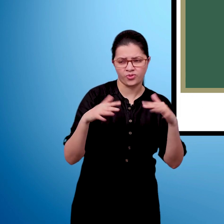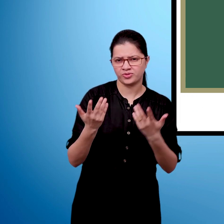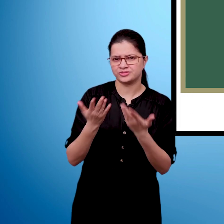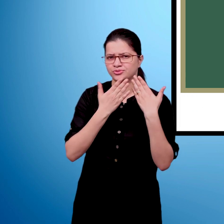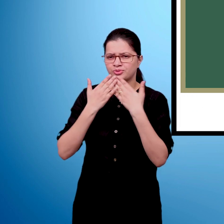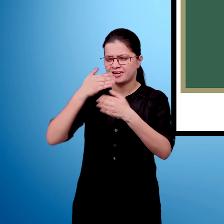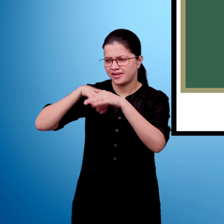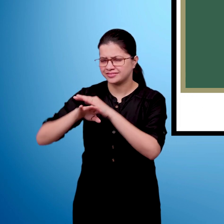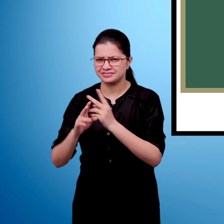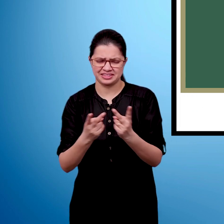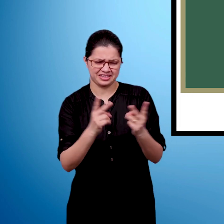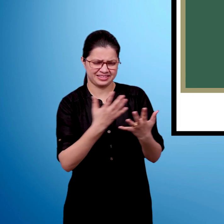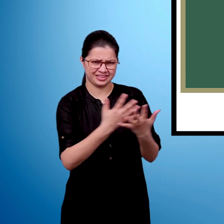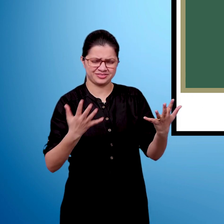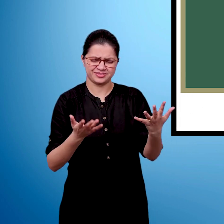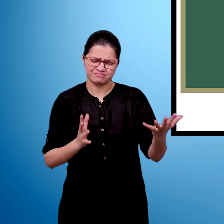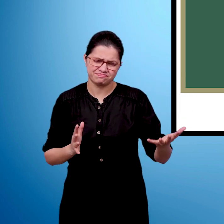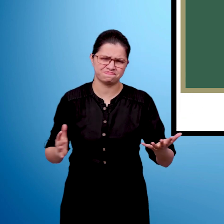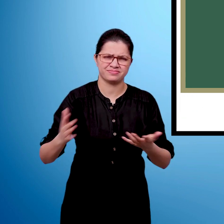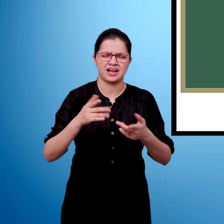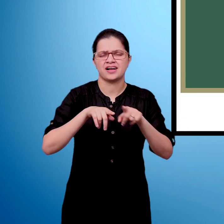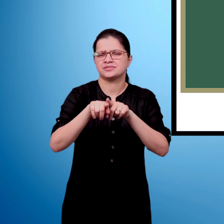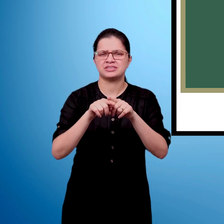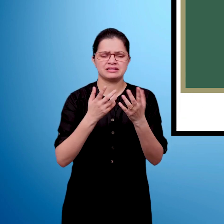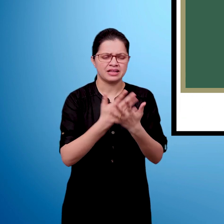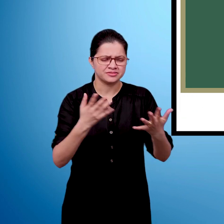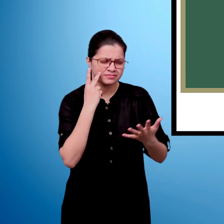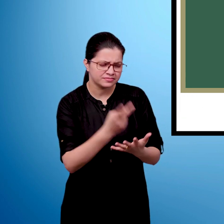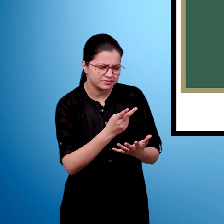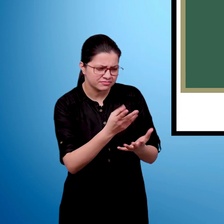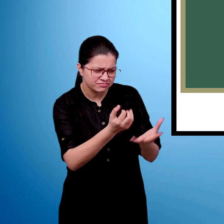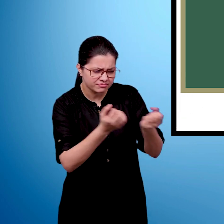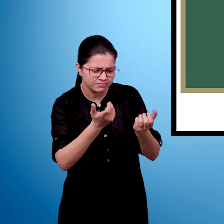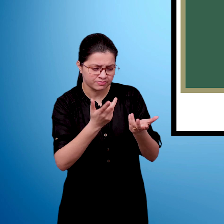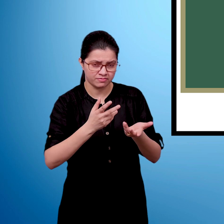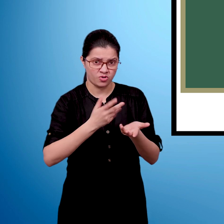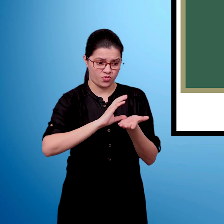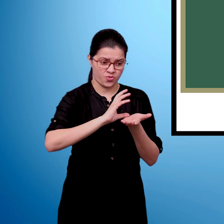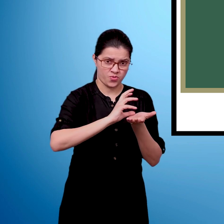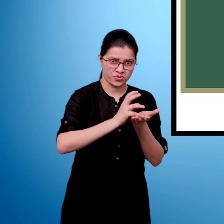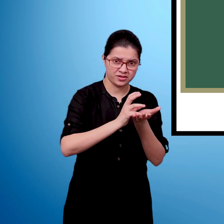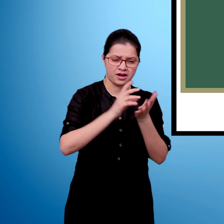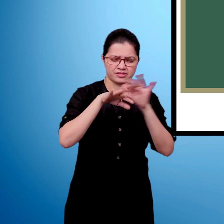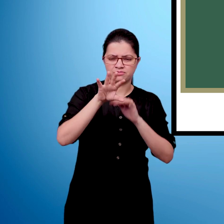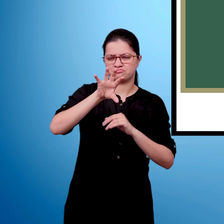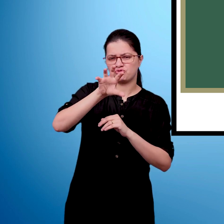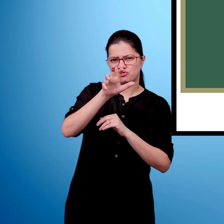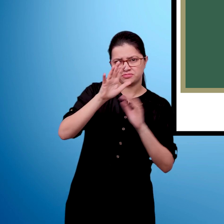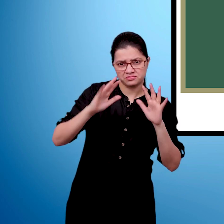or school, which roll as well as slide. Also discuss which features of the objects help